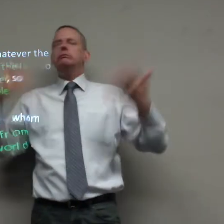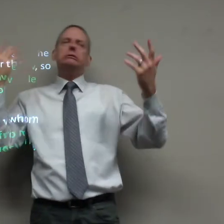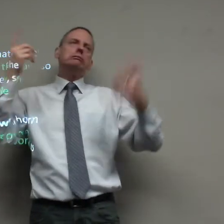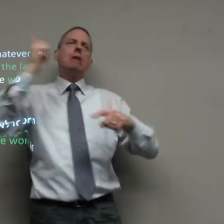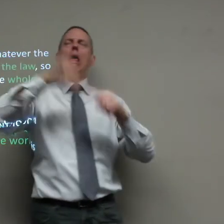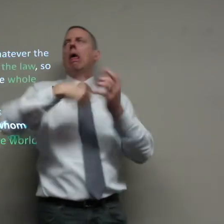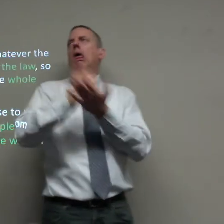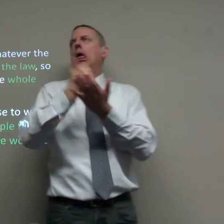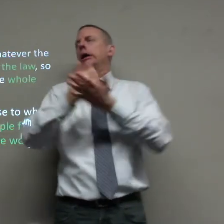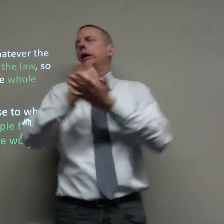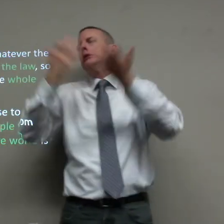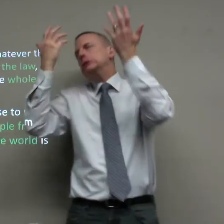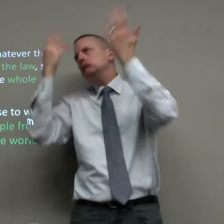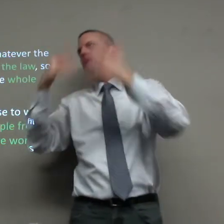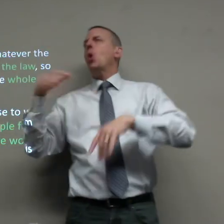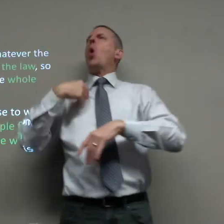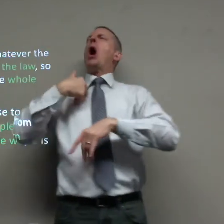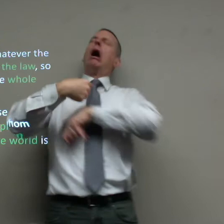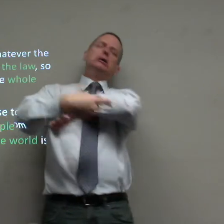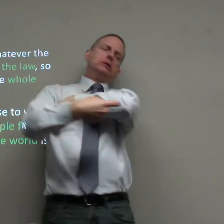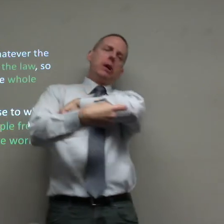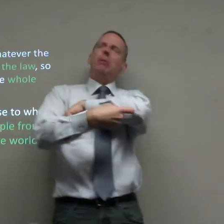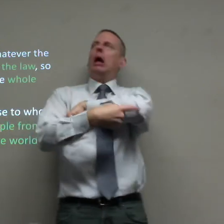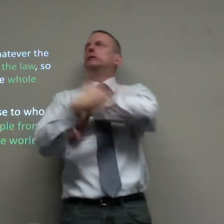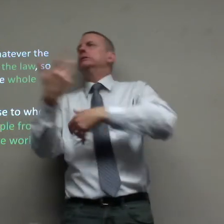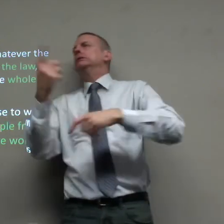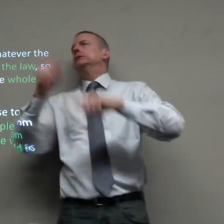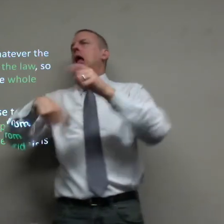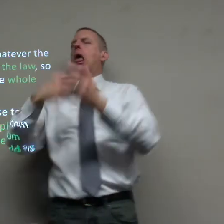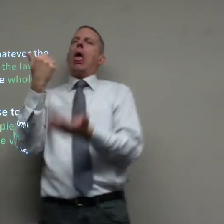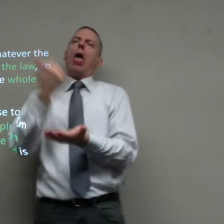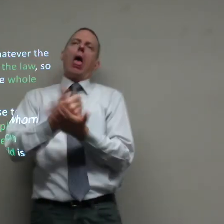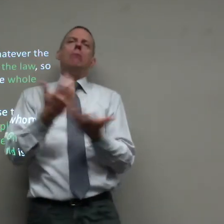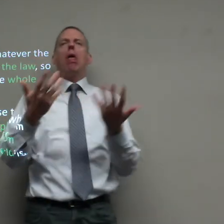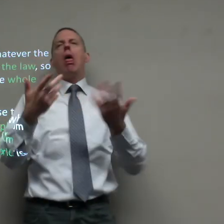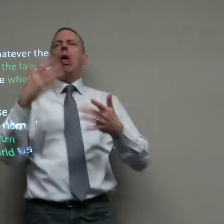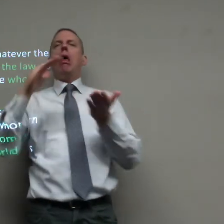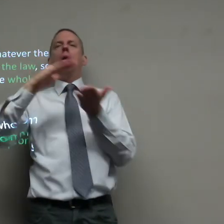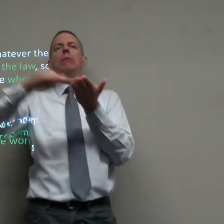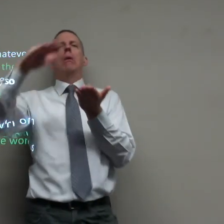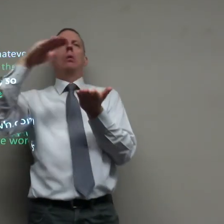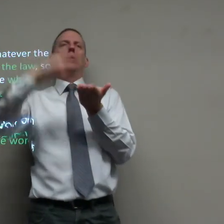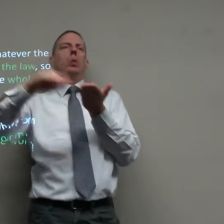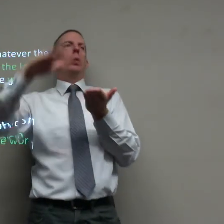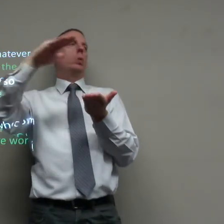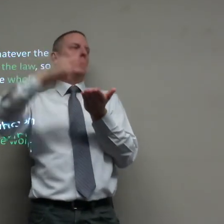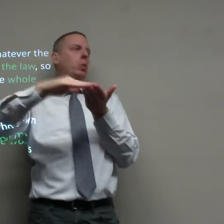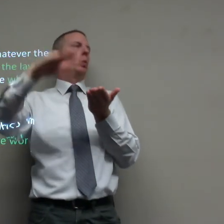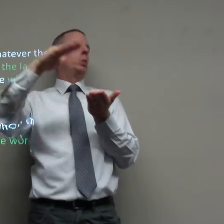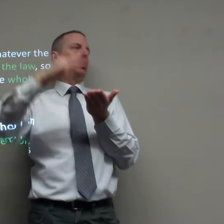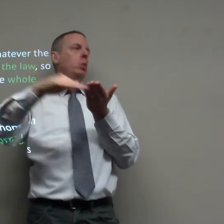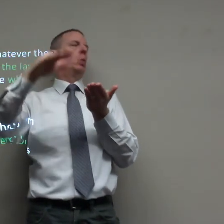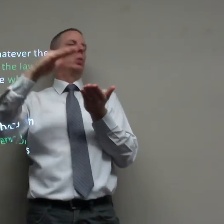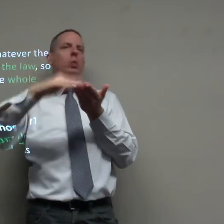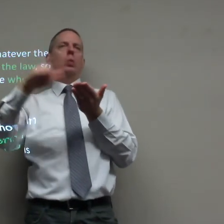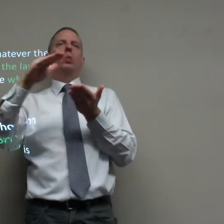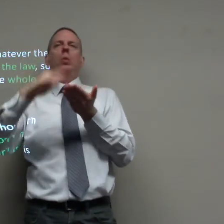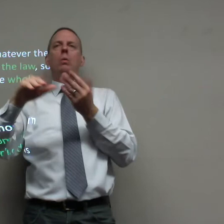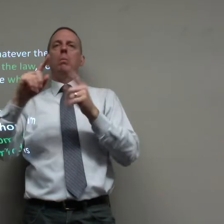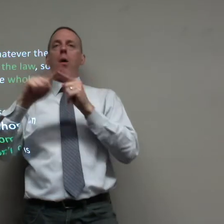I can't help it or oh I've been tempted I can't help it people ask for excuse after excuse after